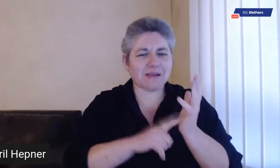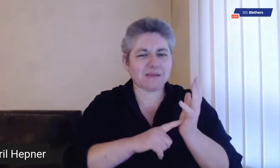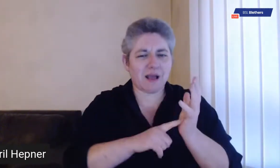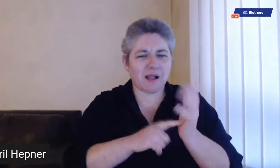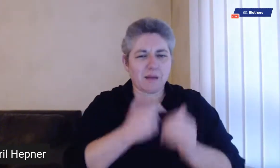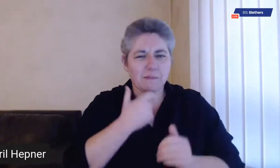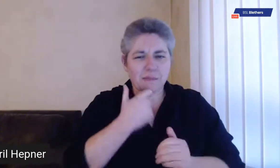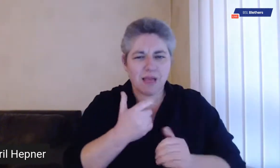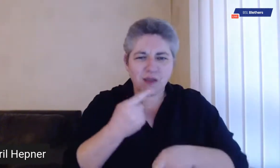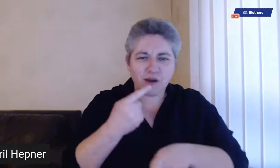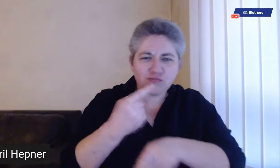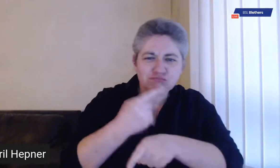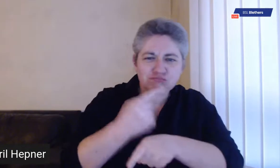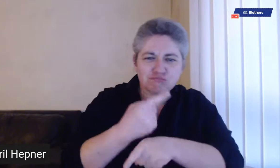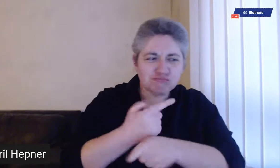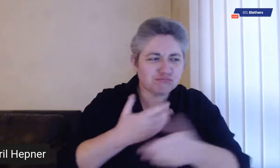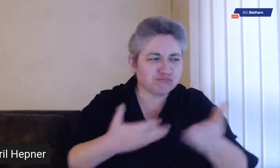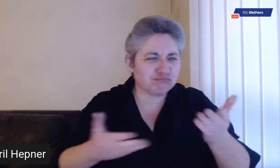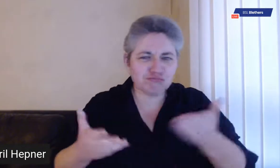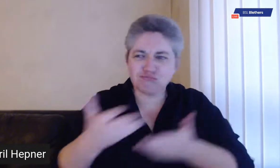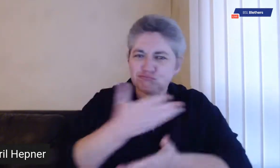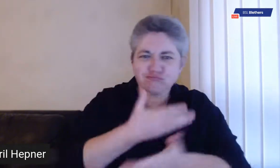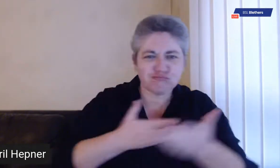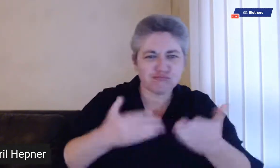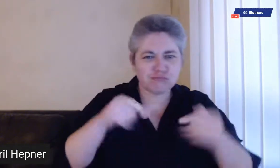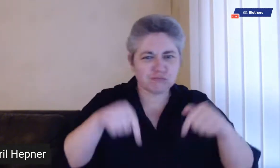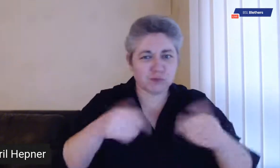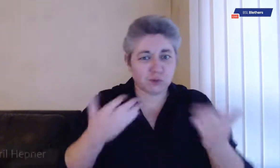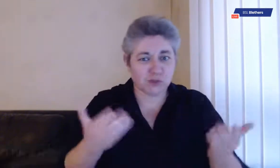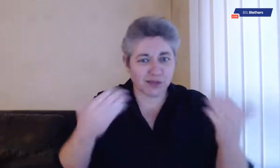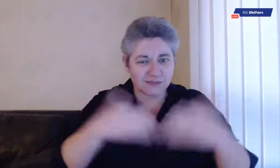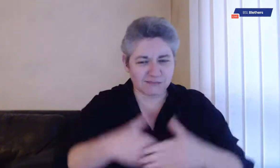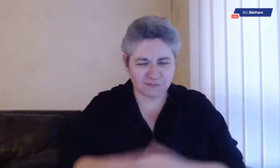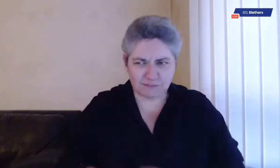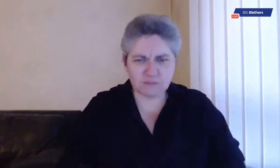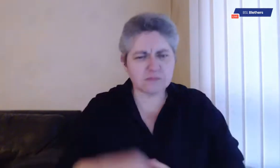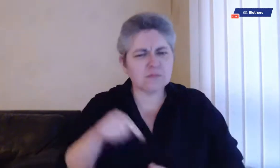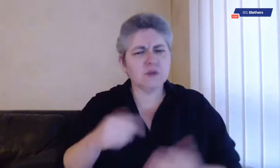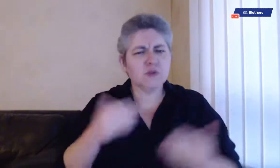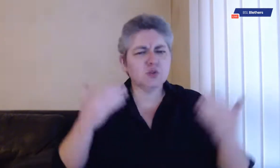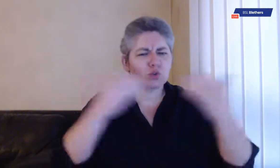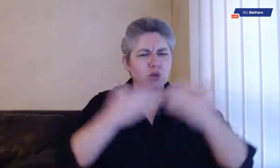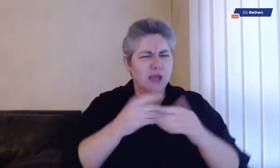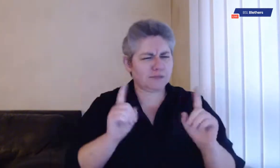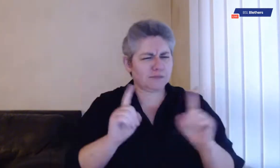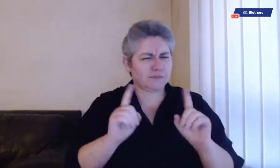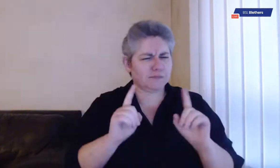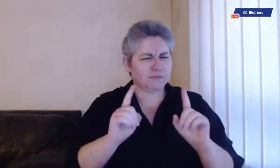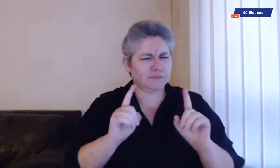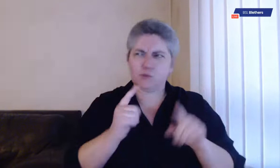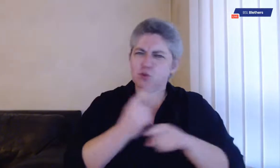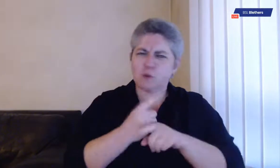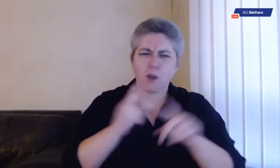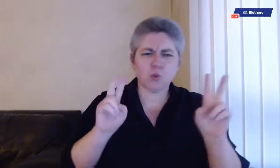Welcome to BSL Blethers. And tonight's topic